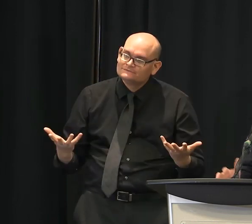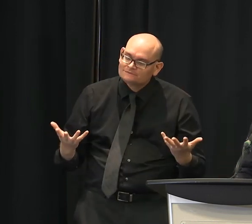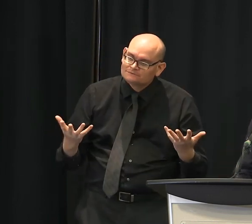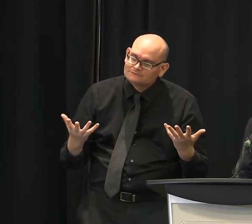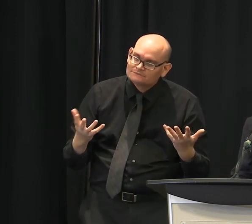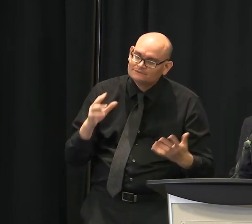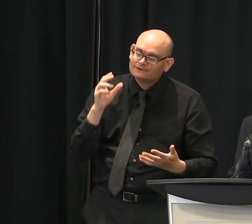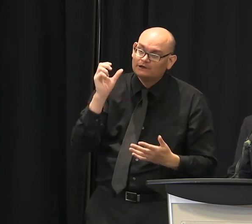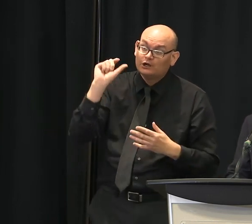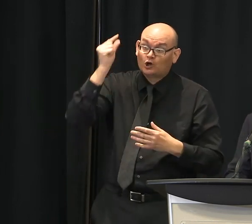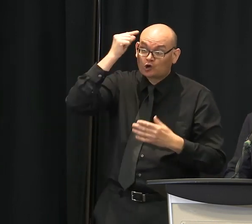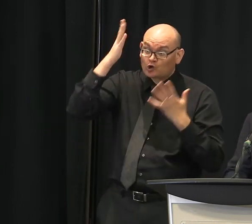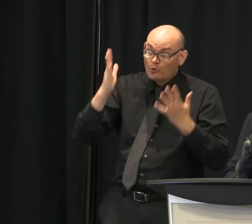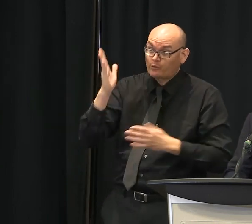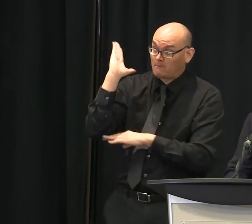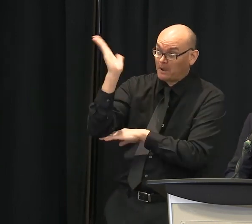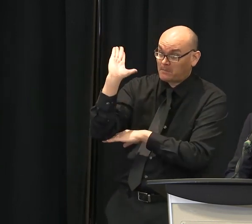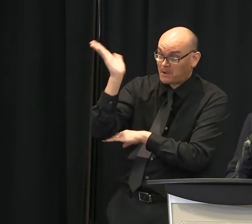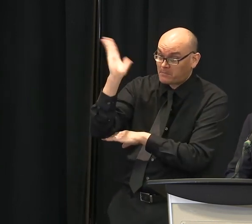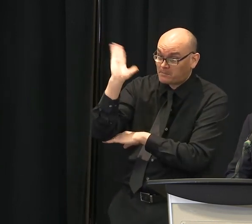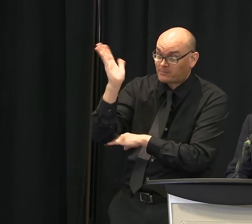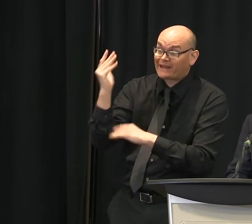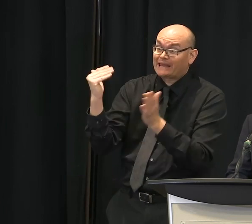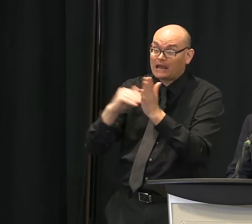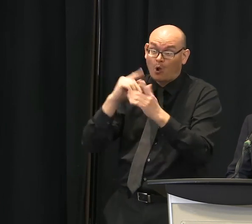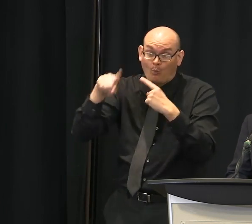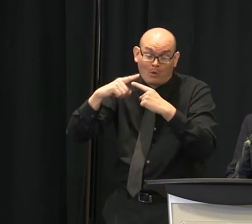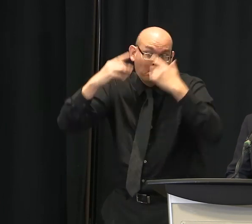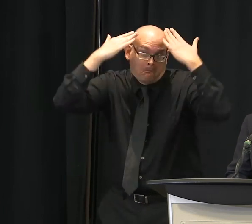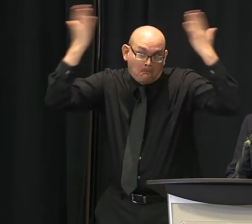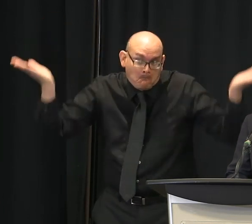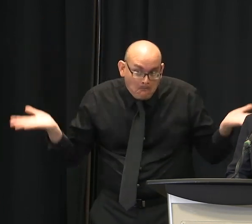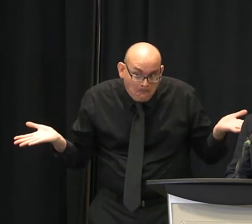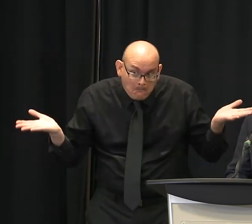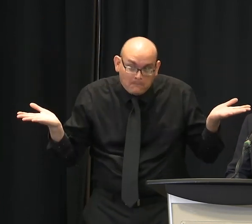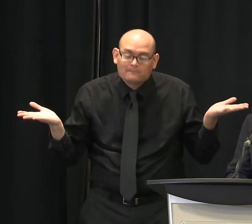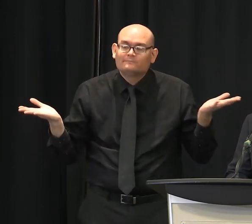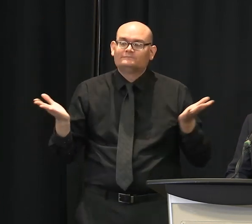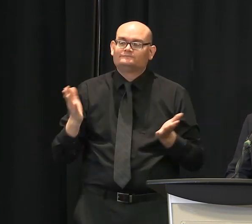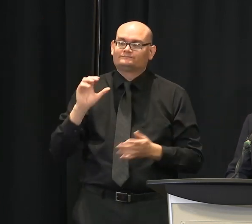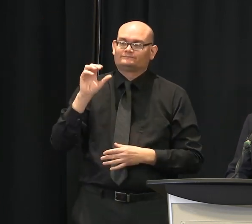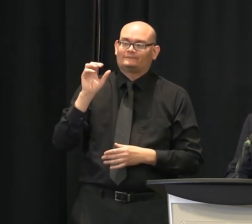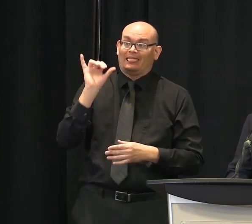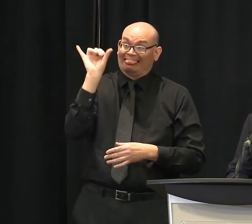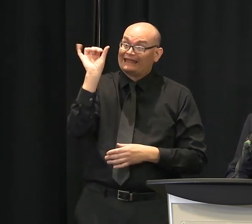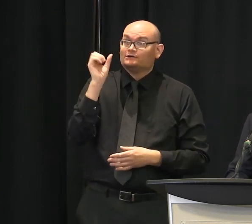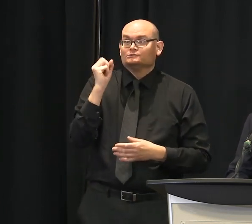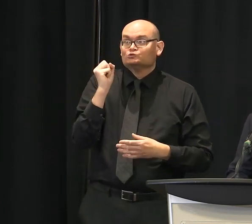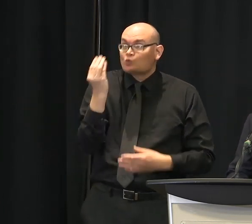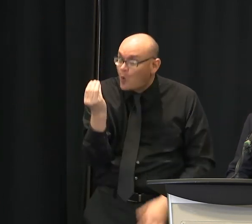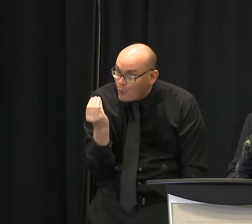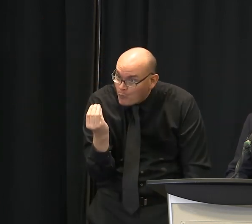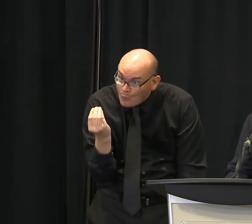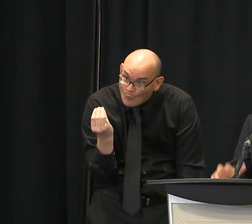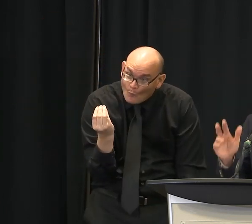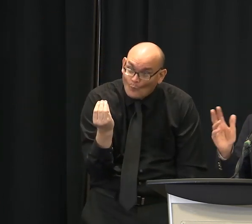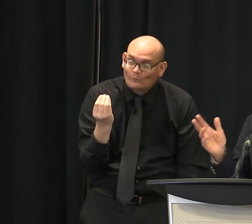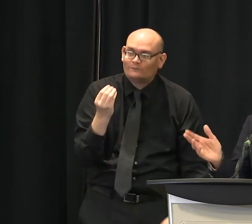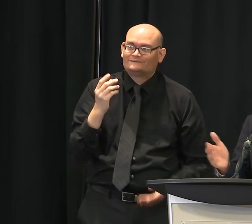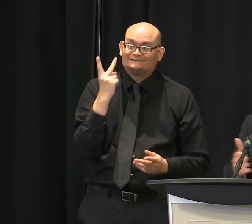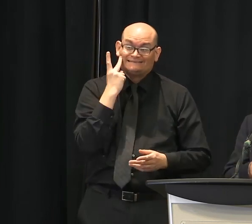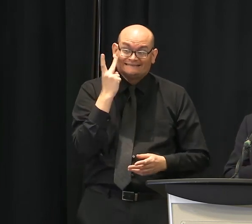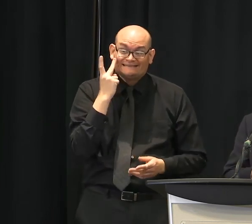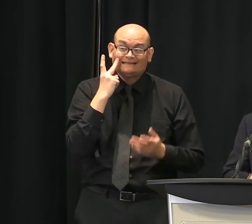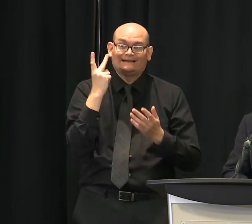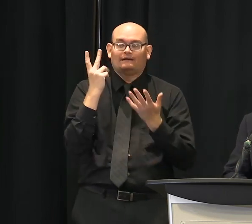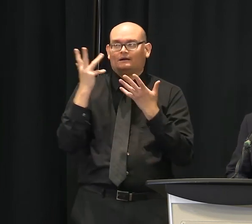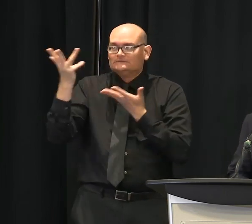assisting retailers and business people to kind of do it right. We're going to be doing more of that, I think, in the months ahead. I will say,